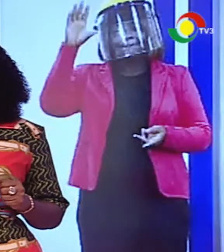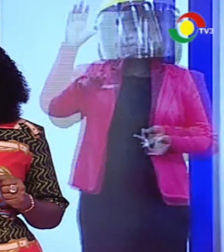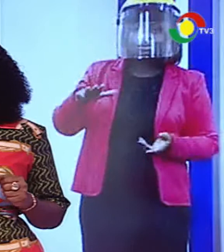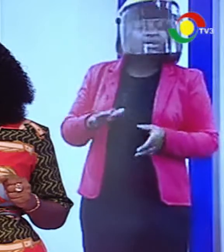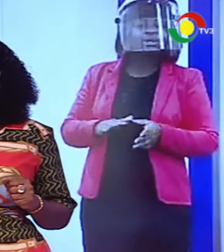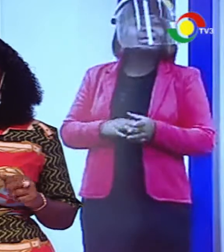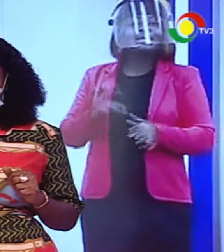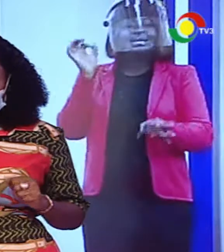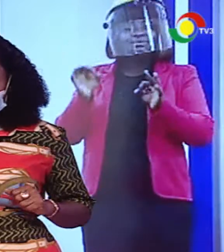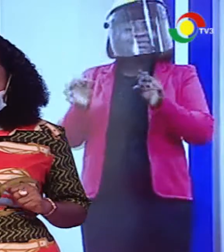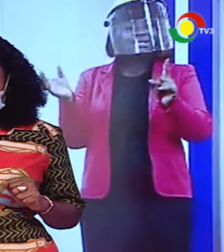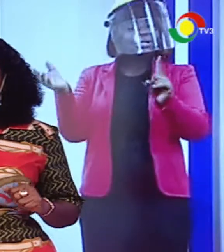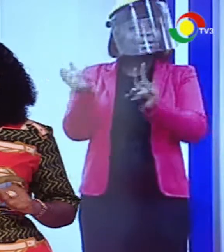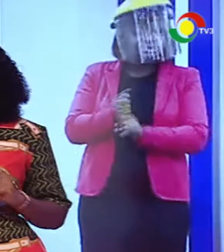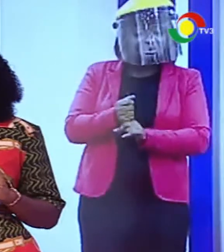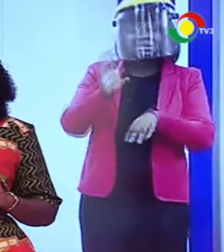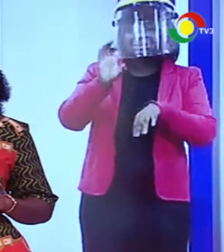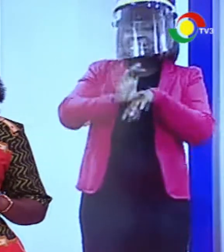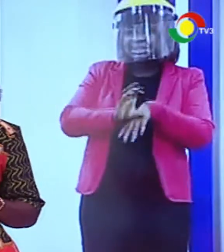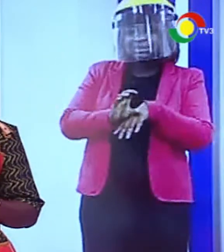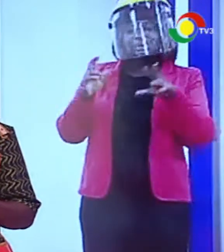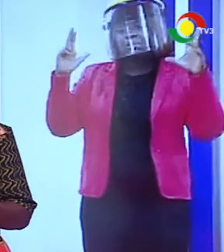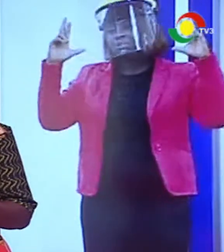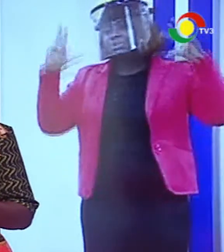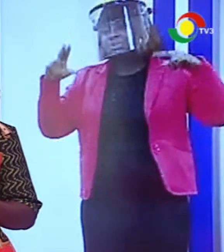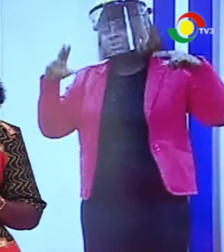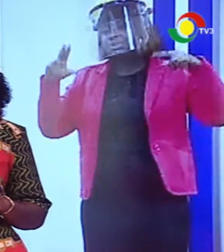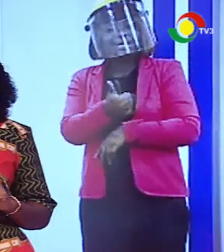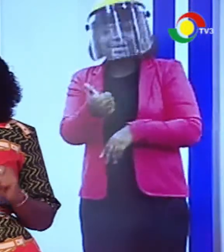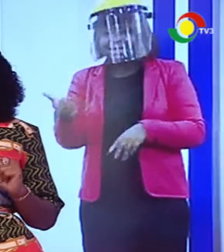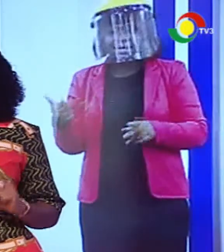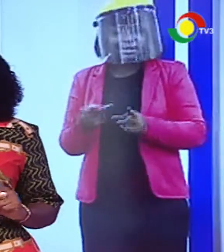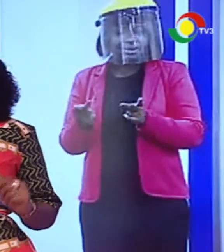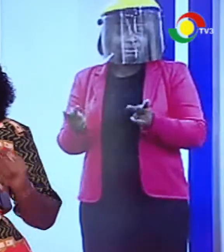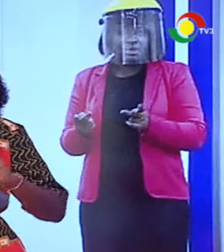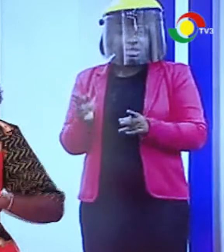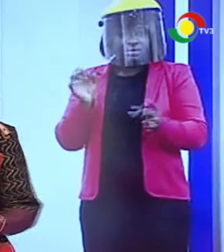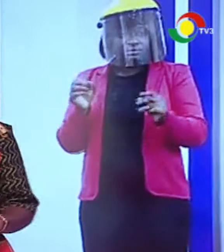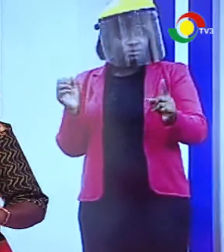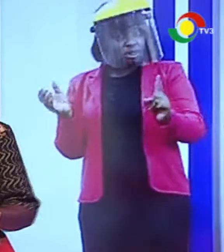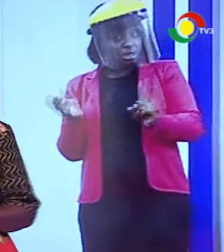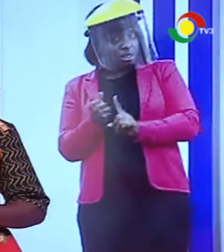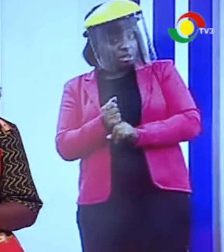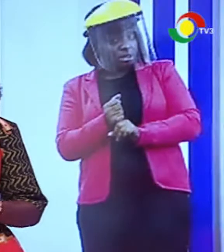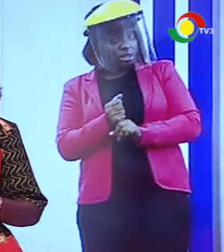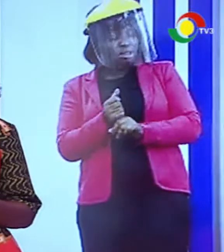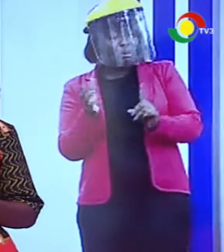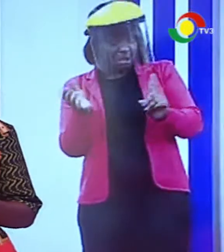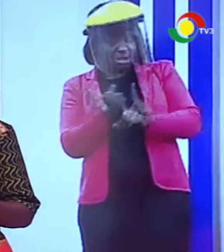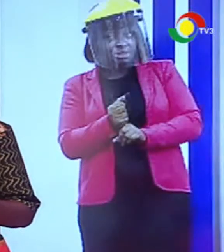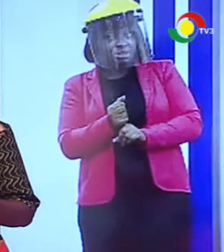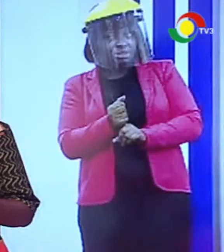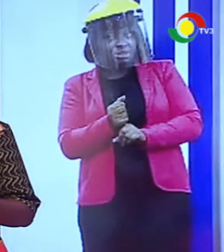95. Active cases now are 3,566 and so let's go back to the Ministry of